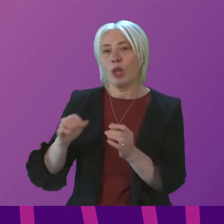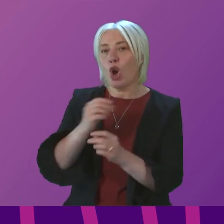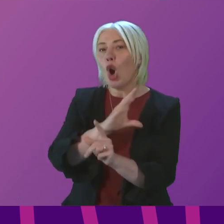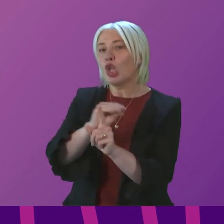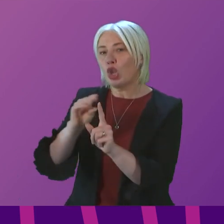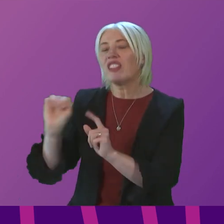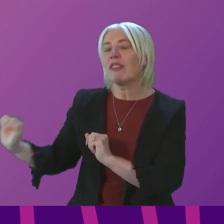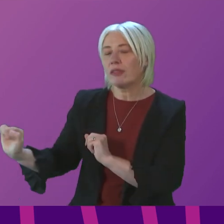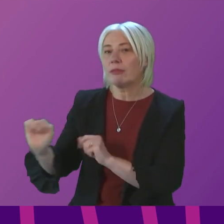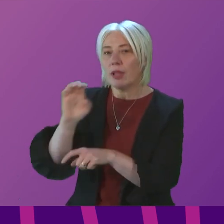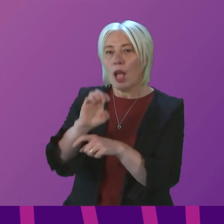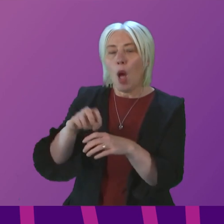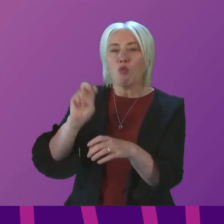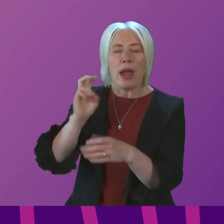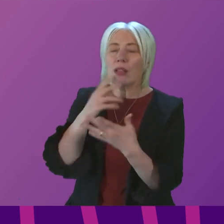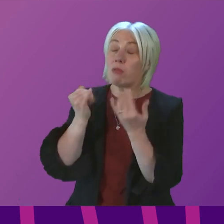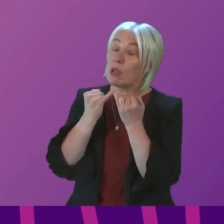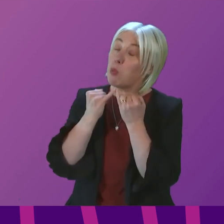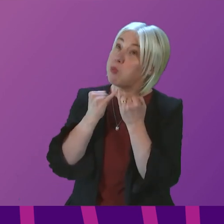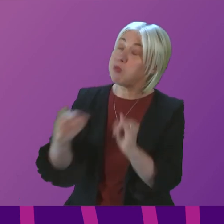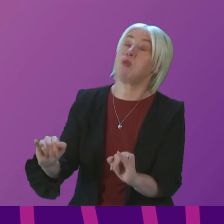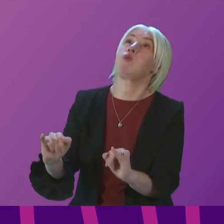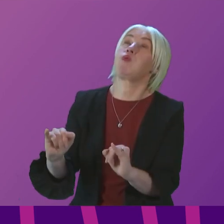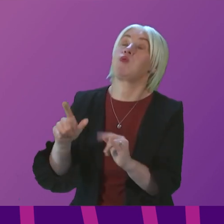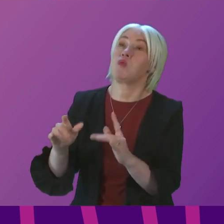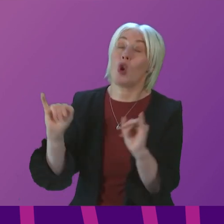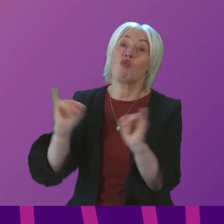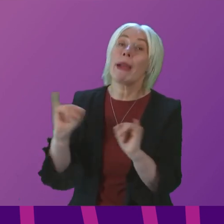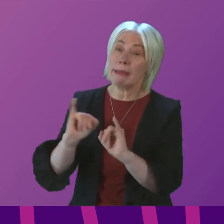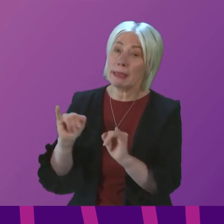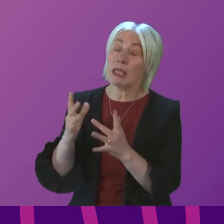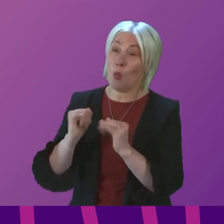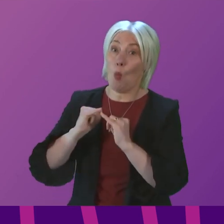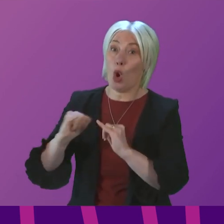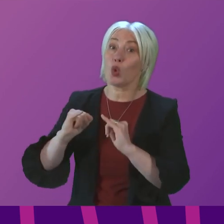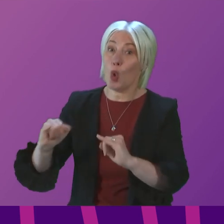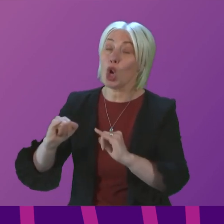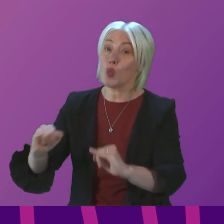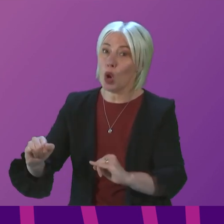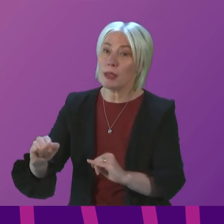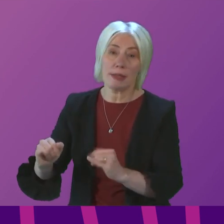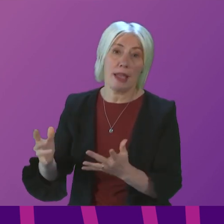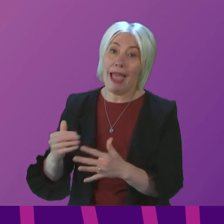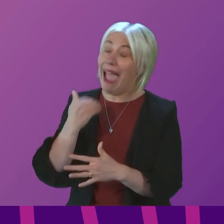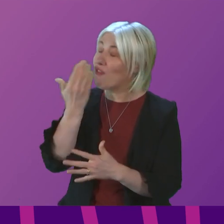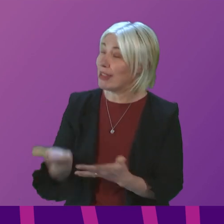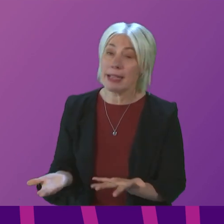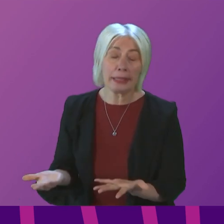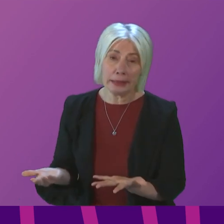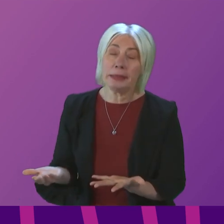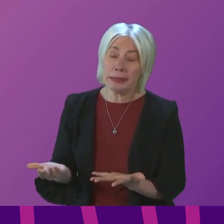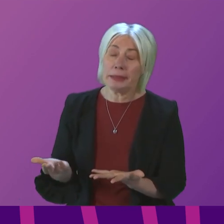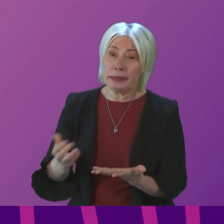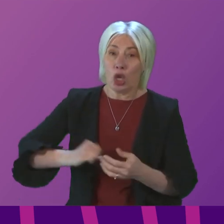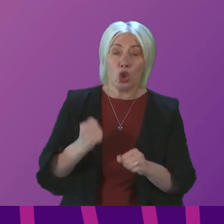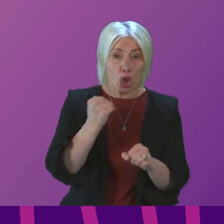Brexit has exacerbated that crisis and is exacerbating that crisis each and every single day. And the